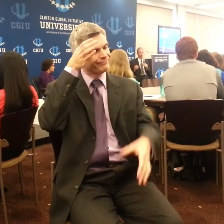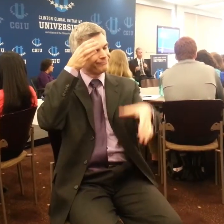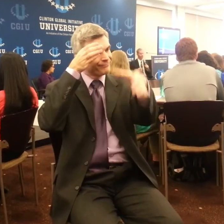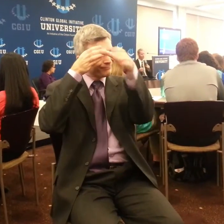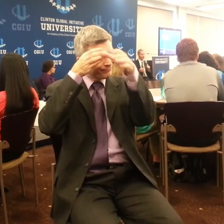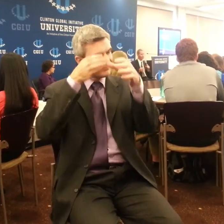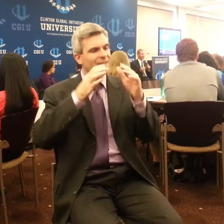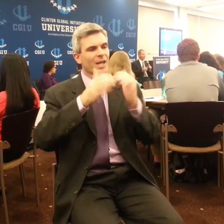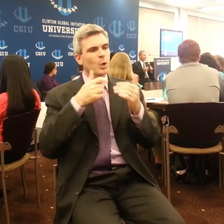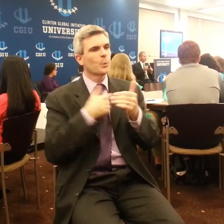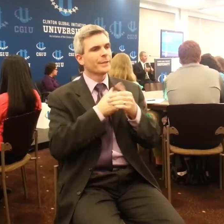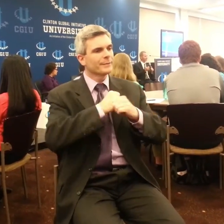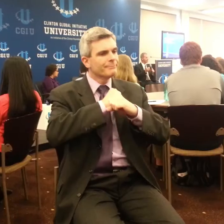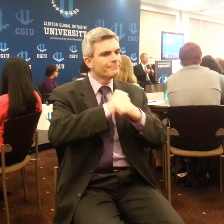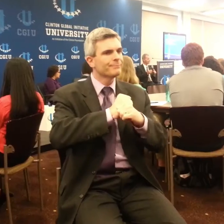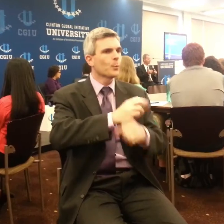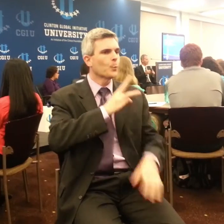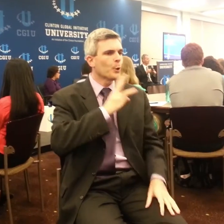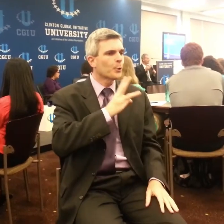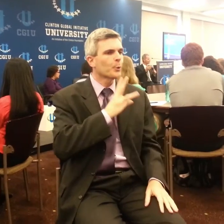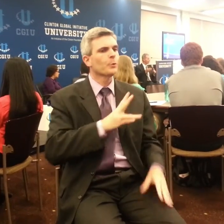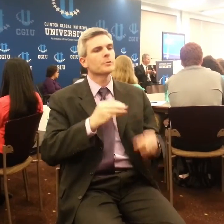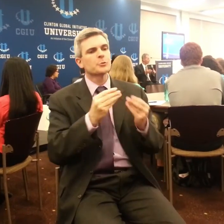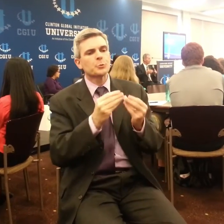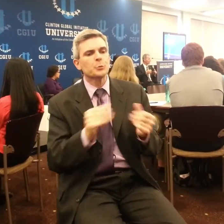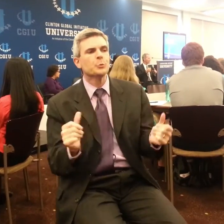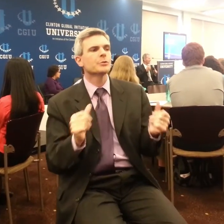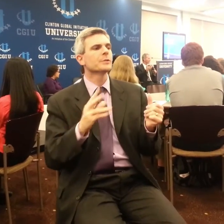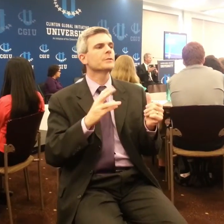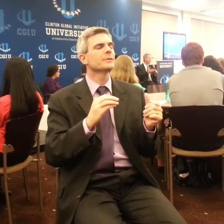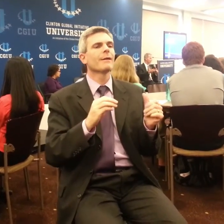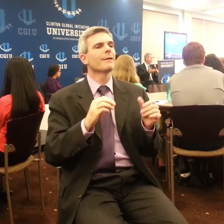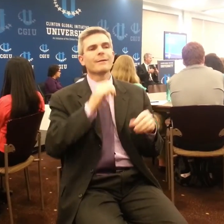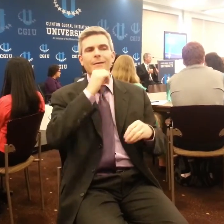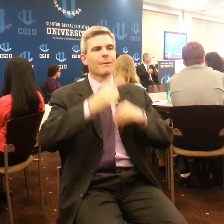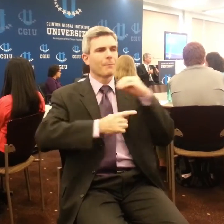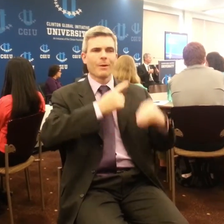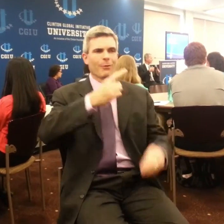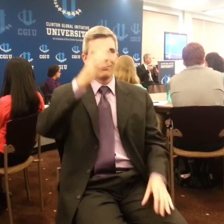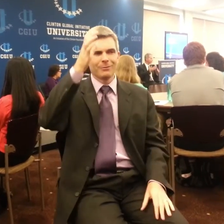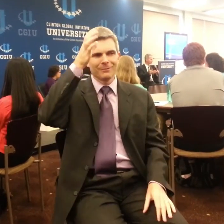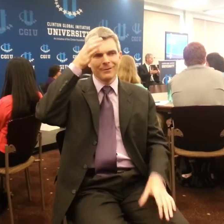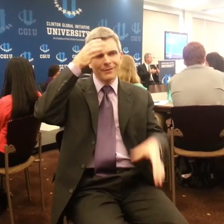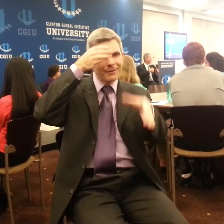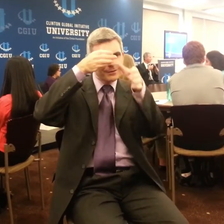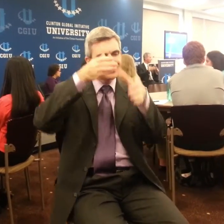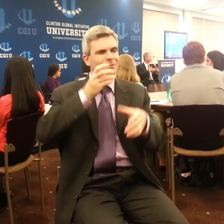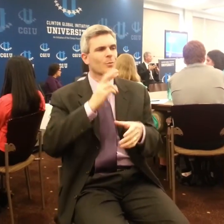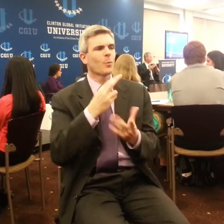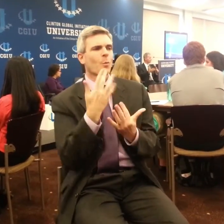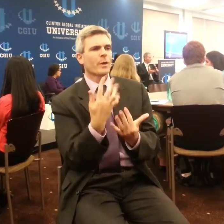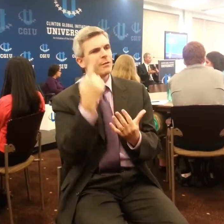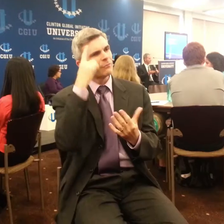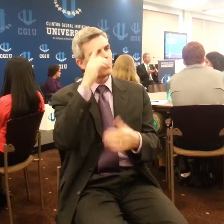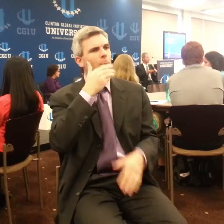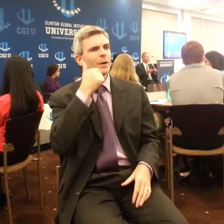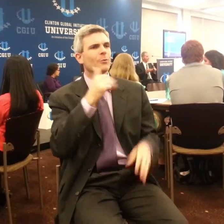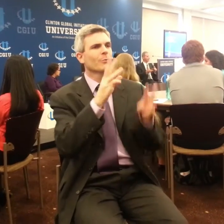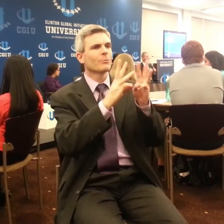water issues. It's not a matter of waiting for better climate models or waiting for newer engineering technologies. We